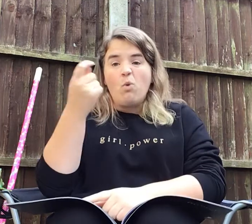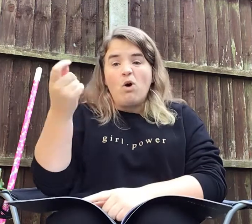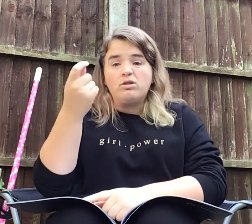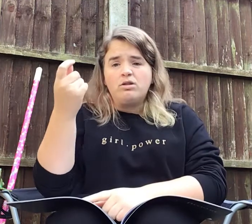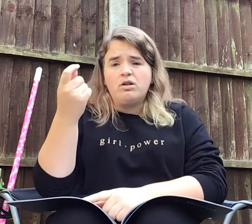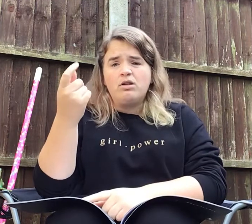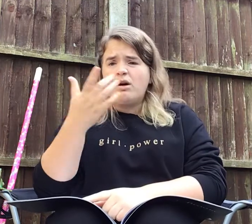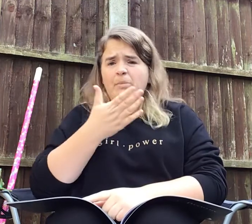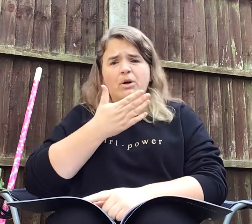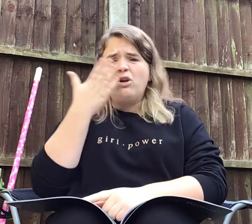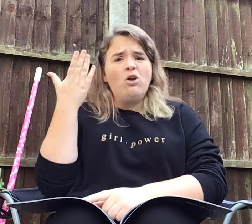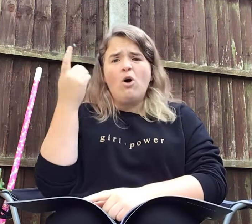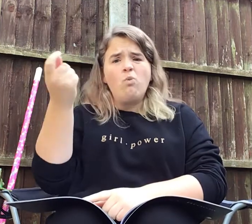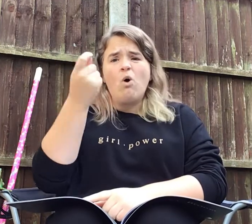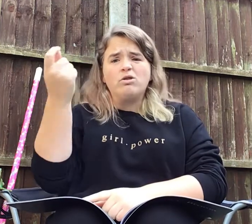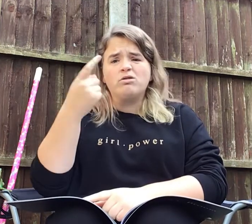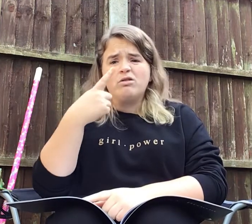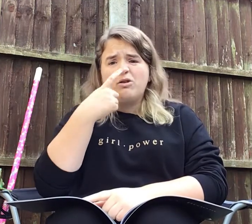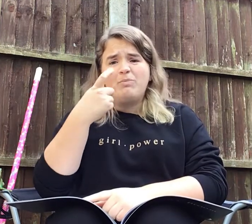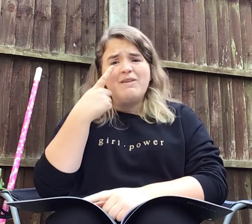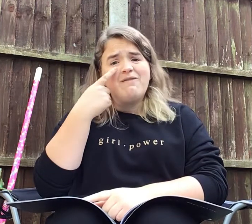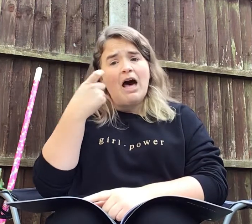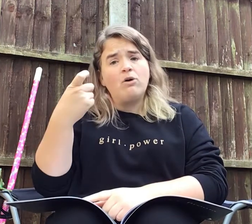wand. But no wand could be found.